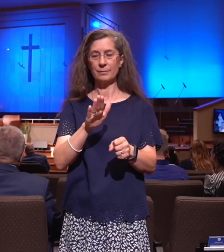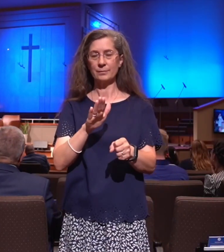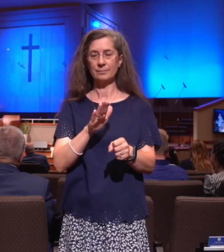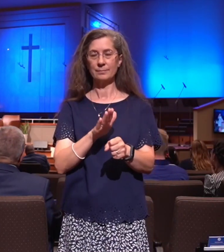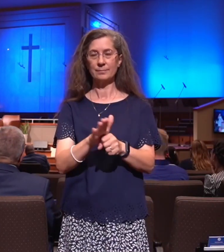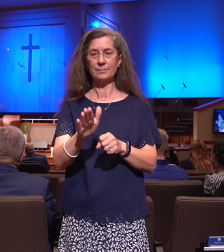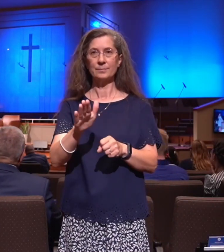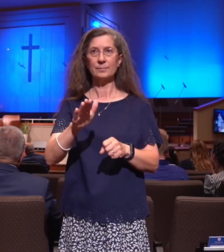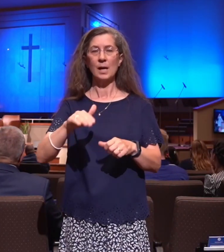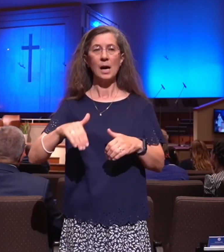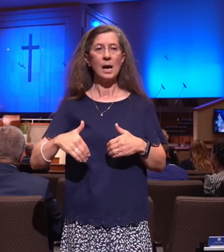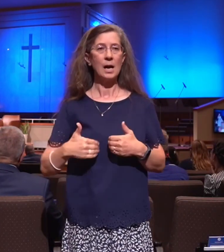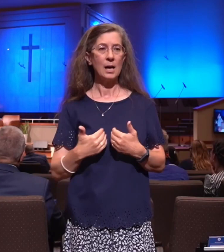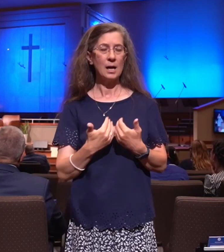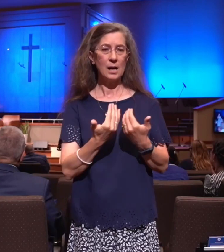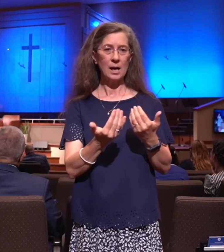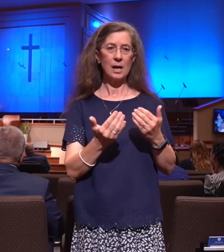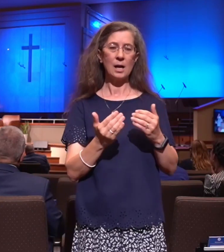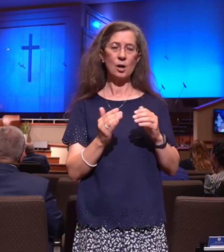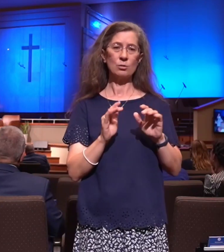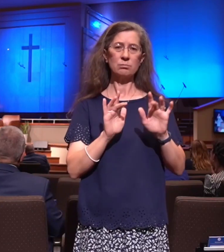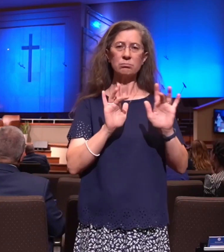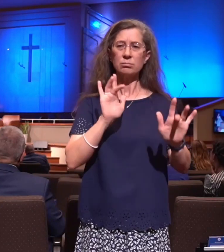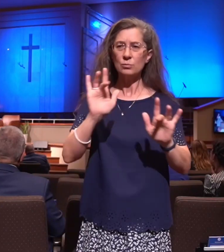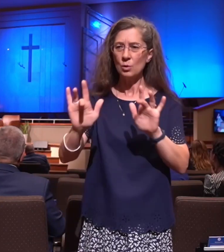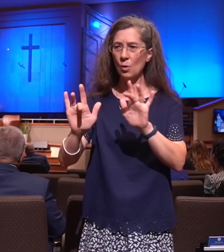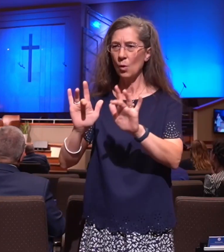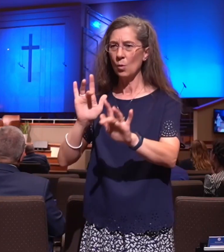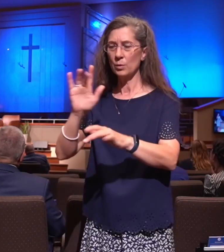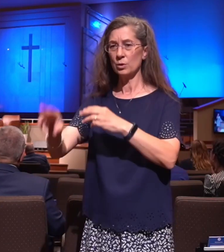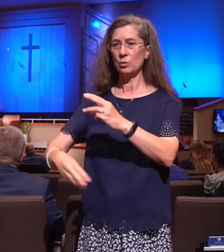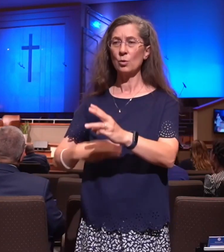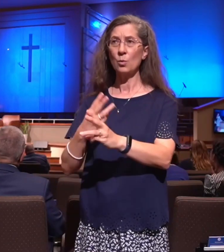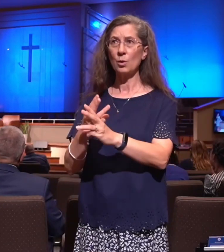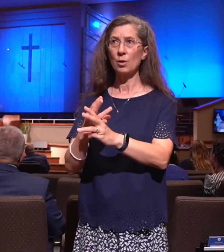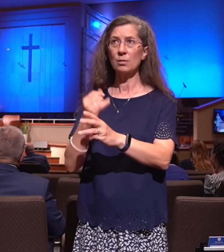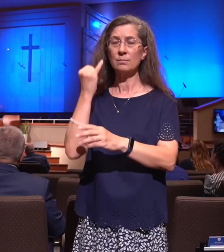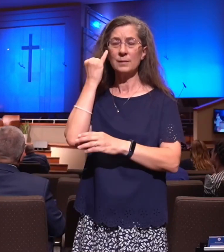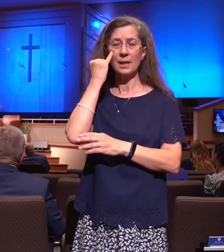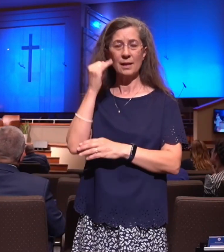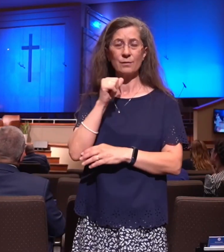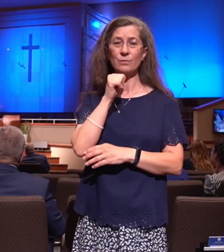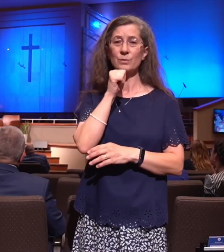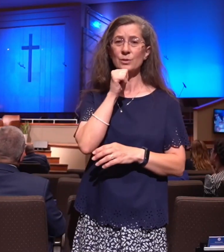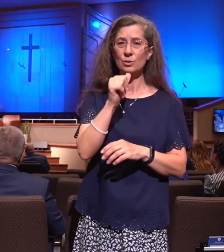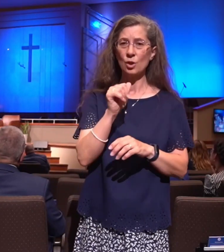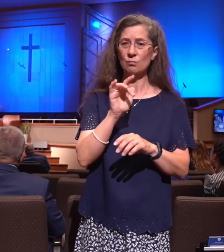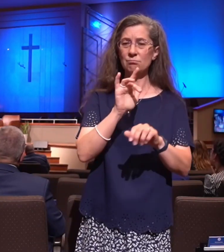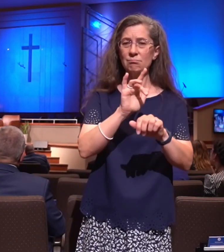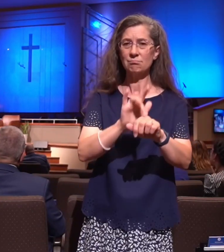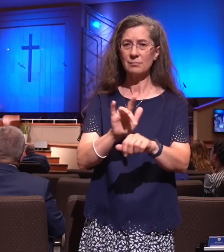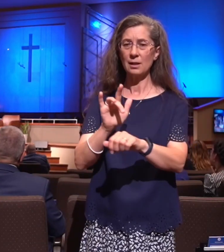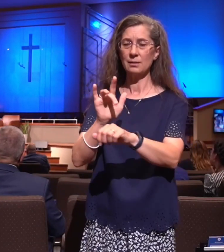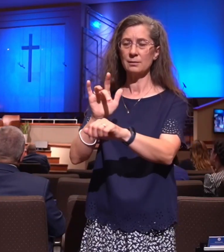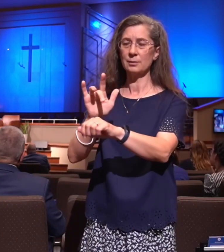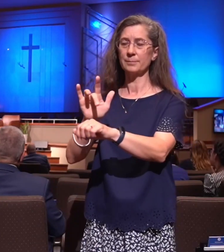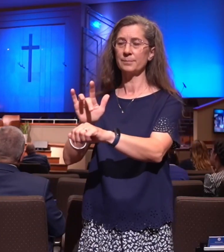How can we reach a world we never touch? How